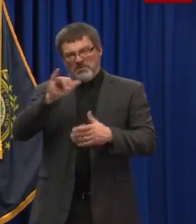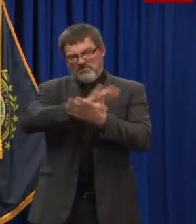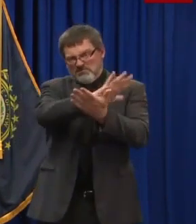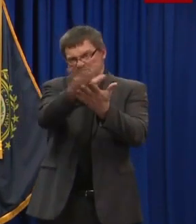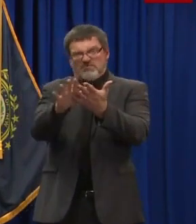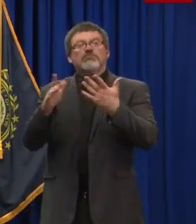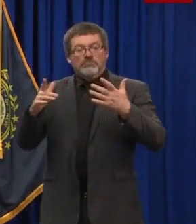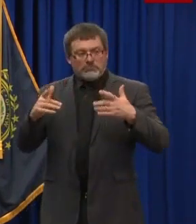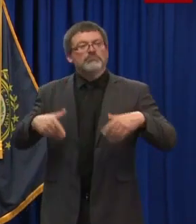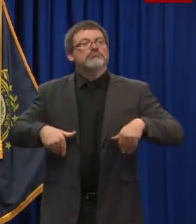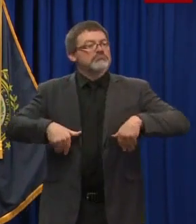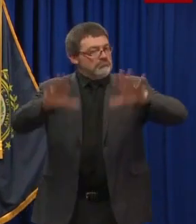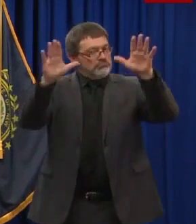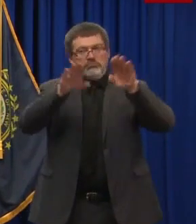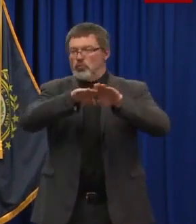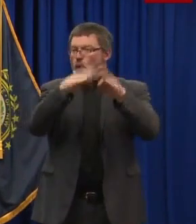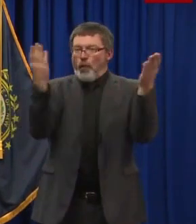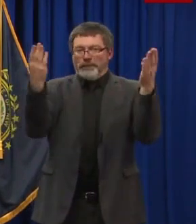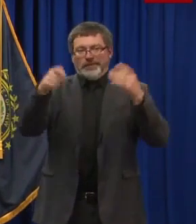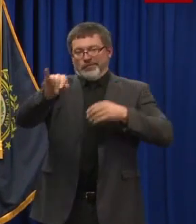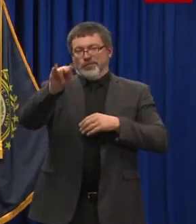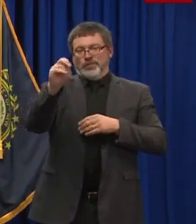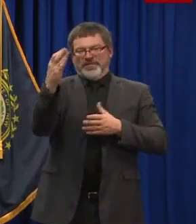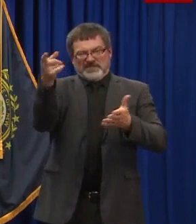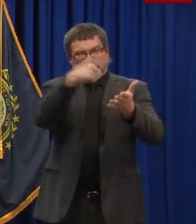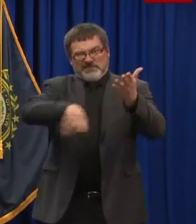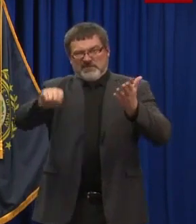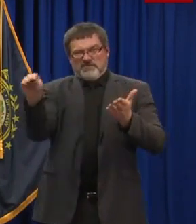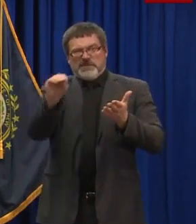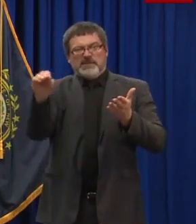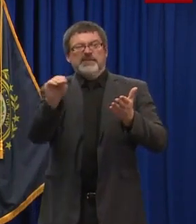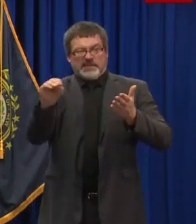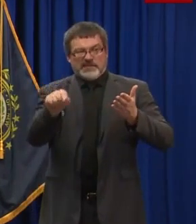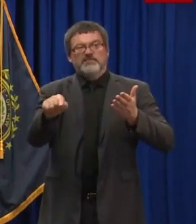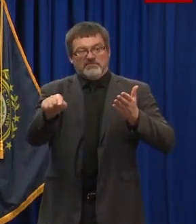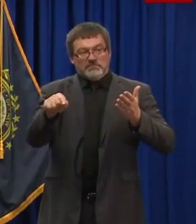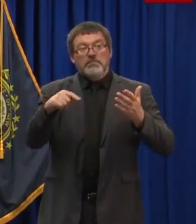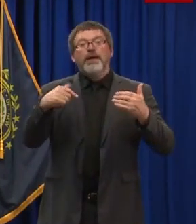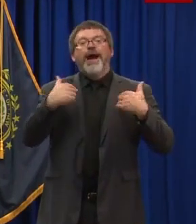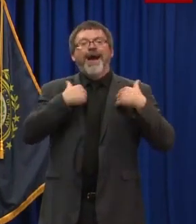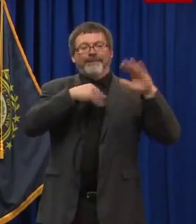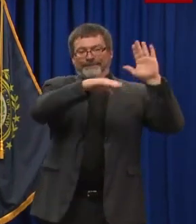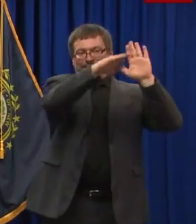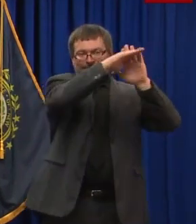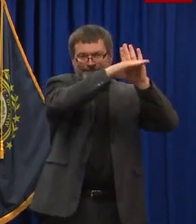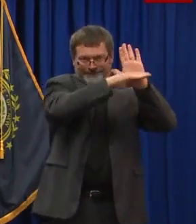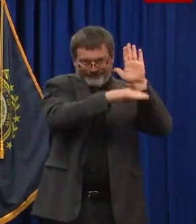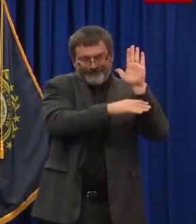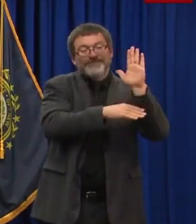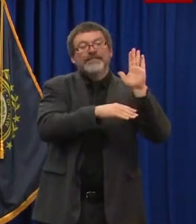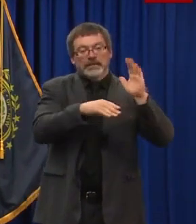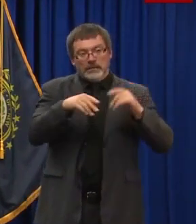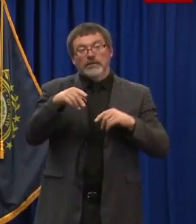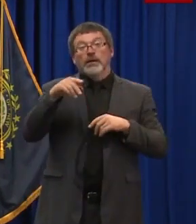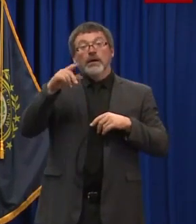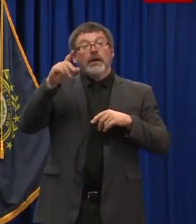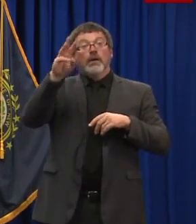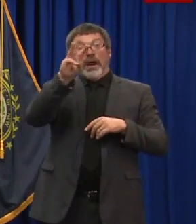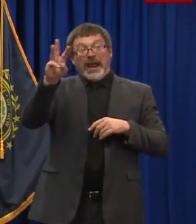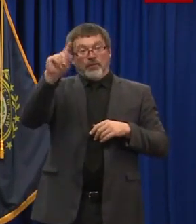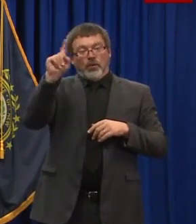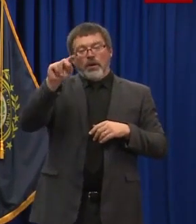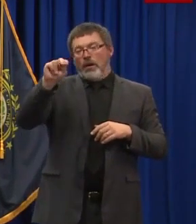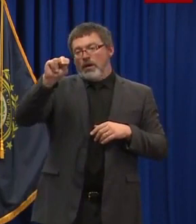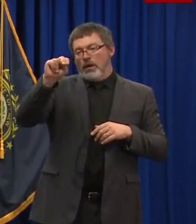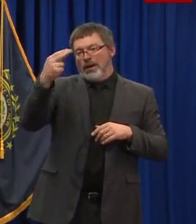capacity limitations. And again, all the guidance documents can be found at NH.gov under the Stay at Home 2